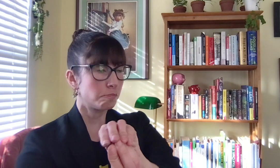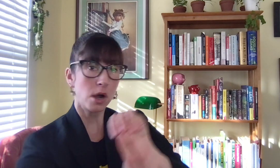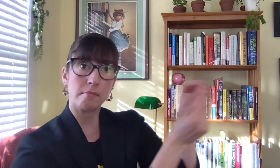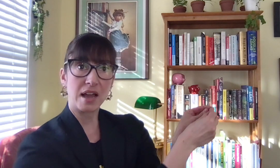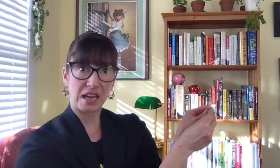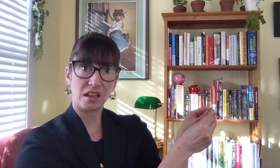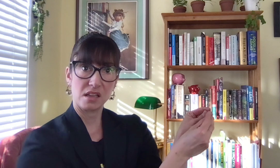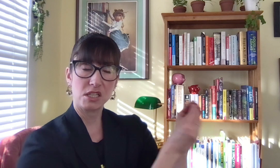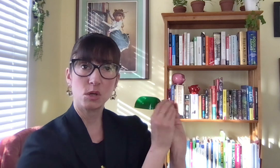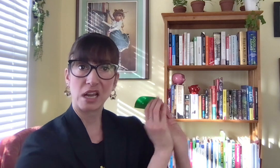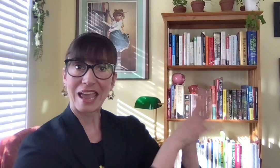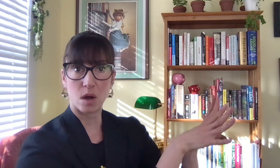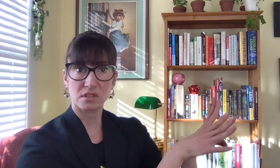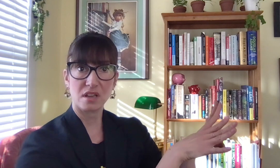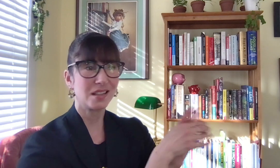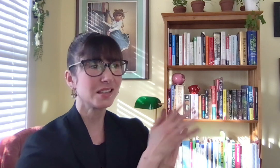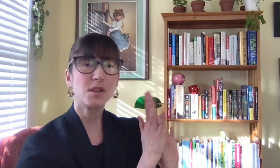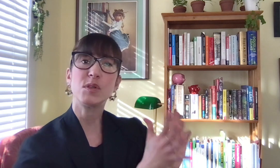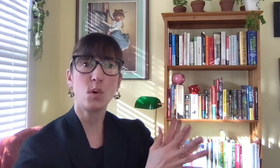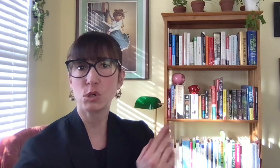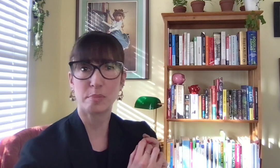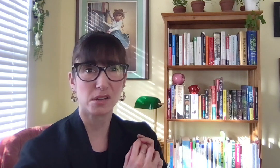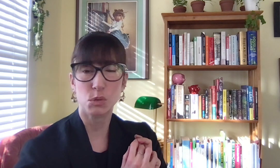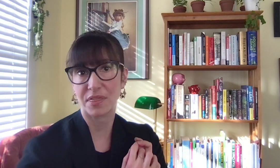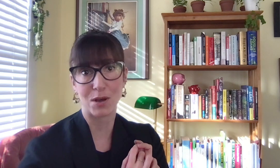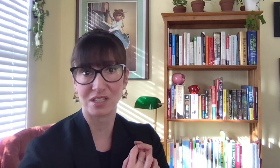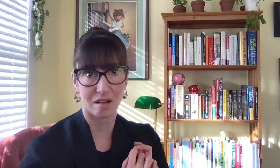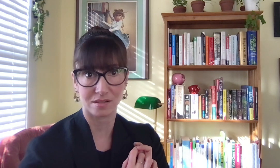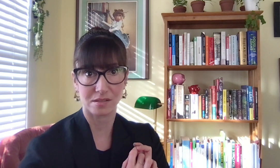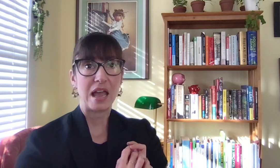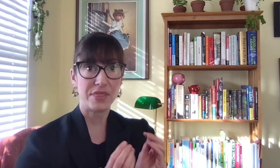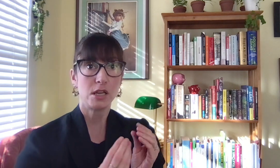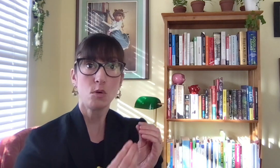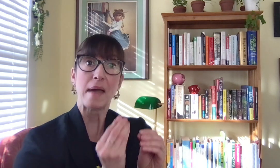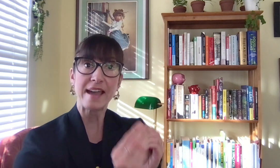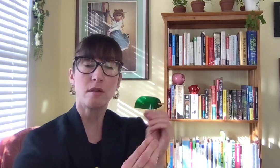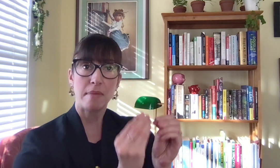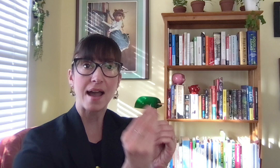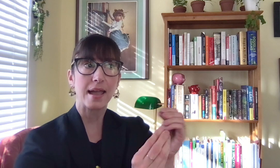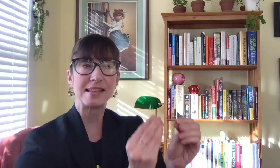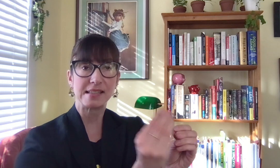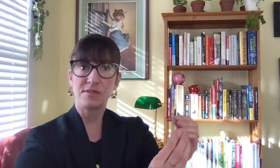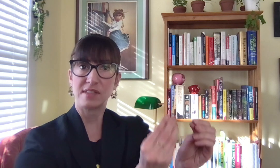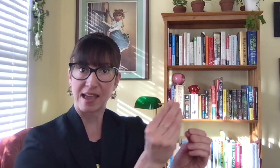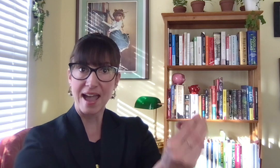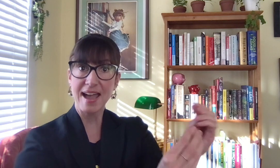put money into an account and it's like a few hundred bucks to $1,000. And then you pay them back as if they had